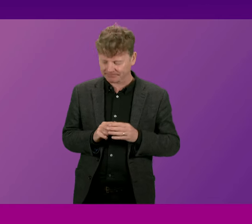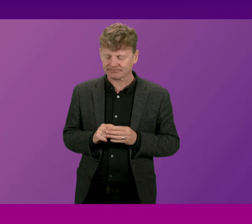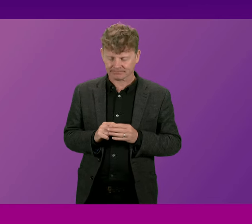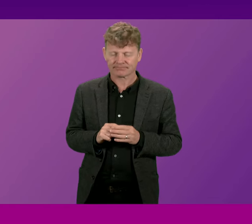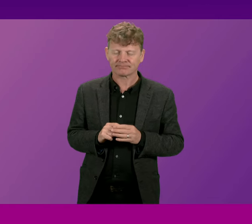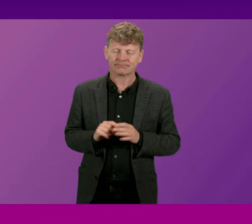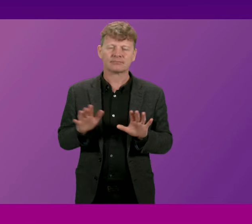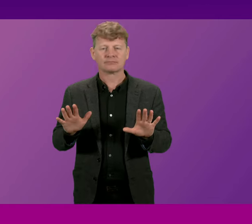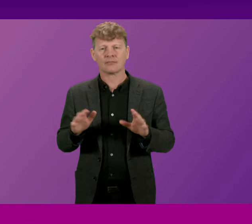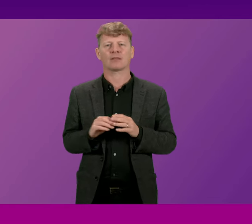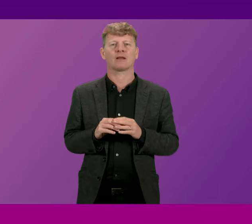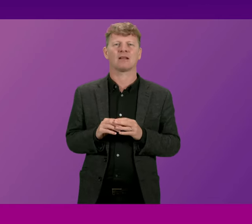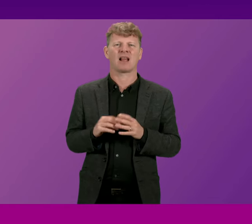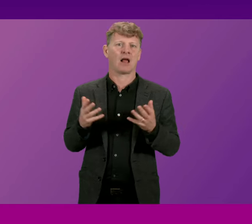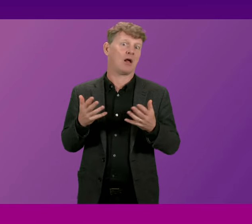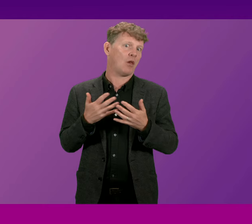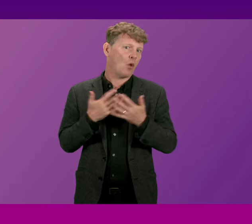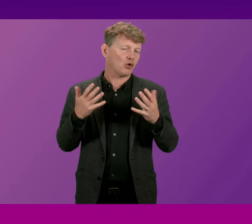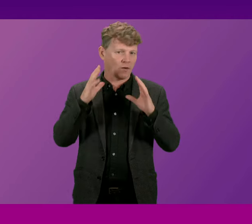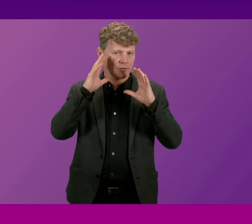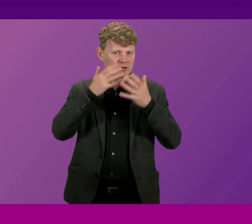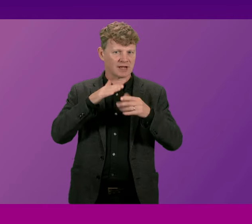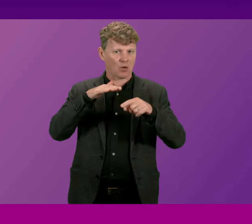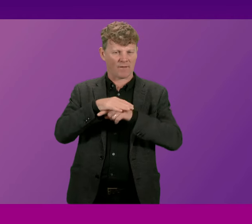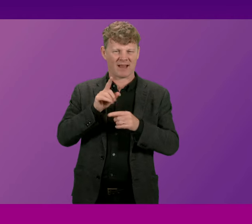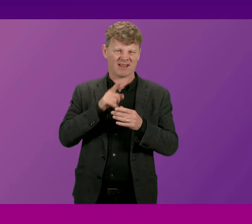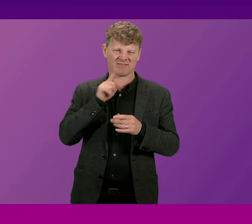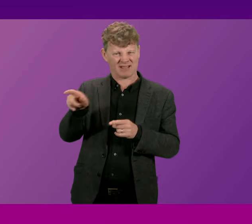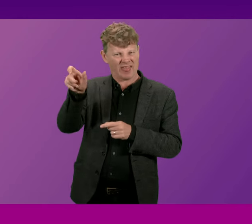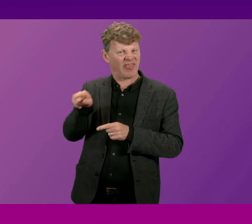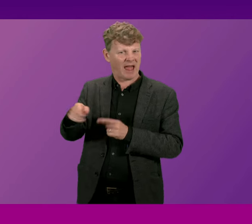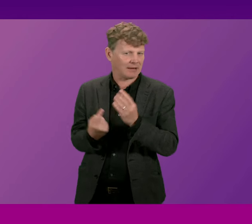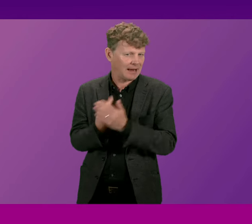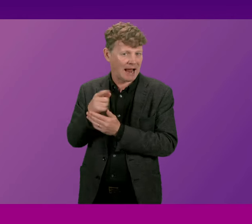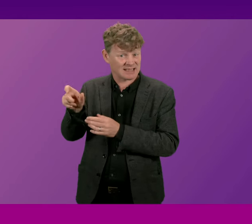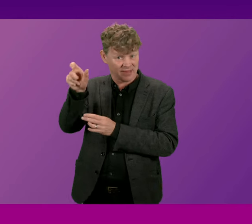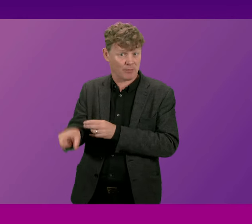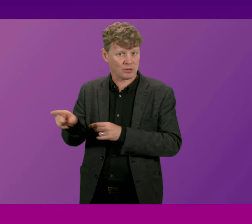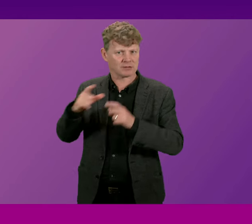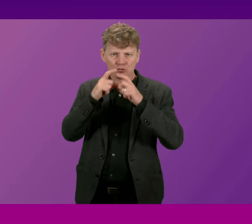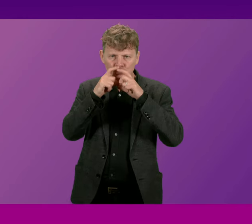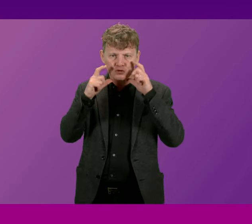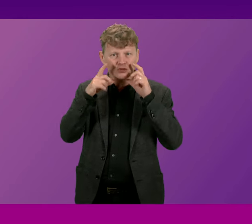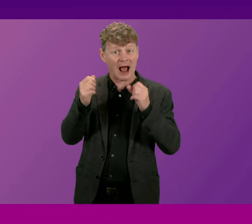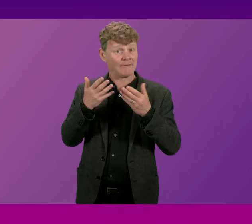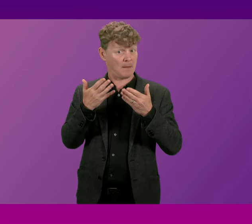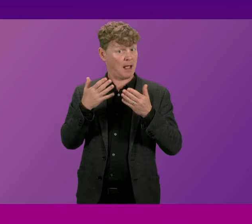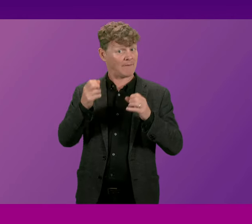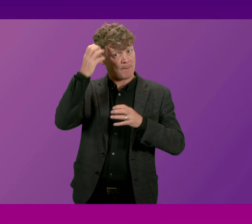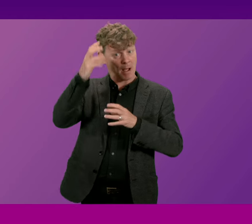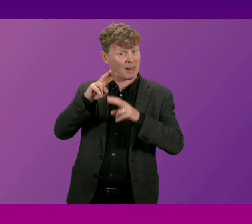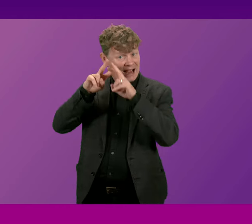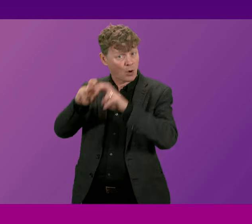obviously there is widespread concern about the El Jamel case and it's the subject of course of a public inquiry that is underway